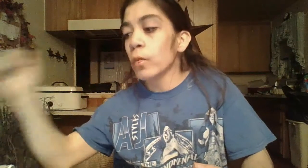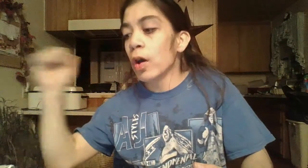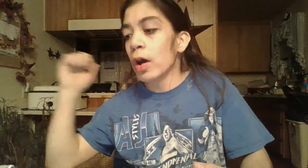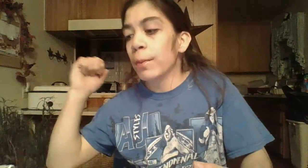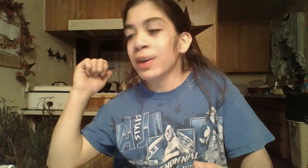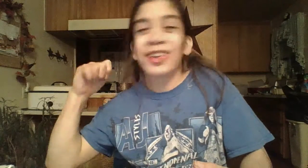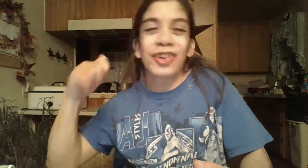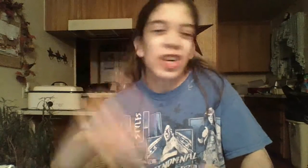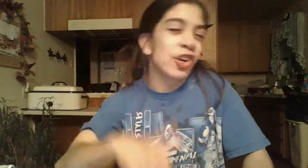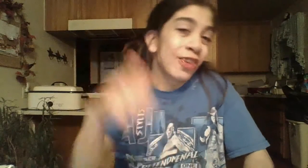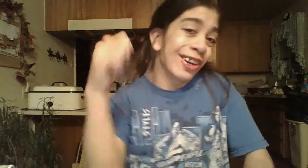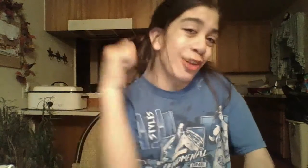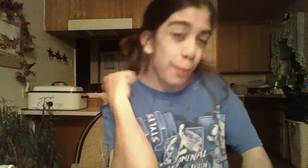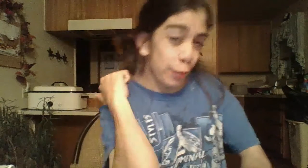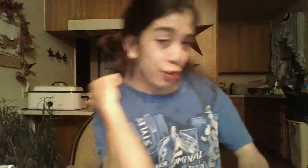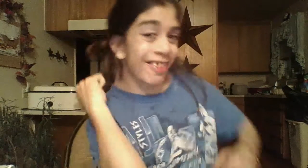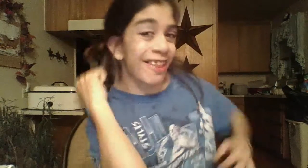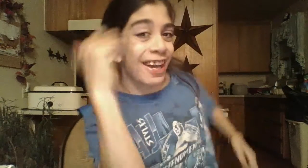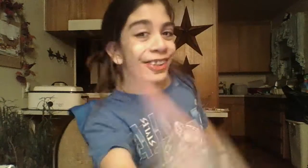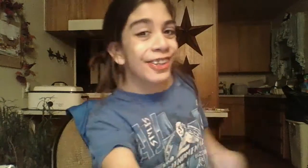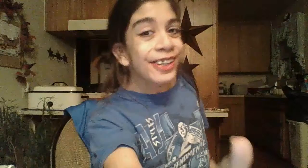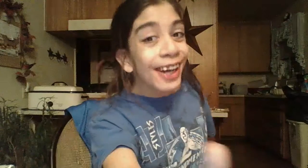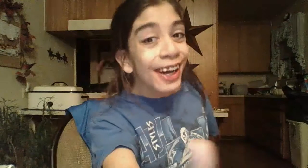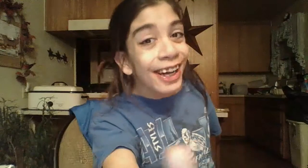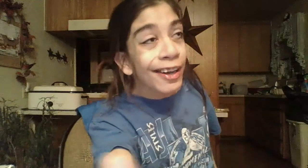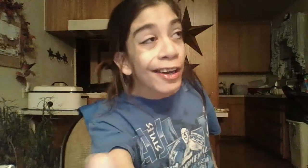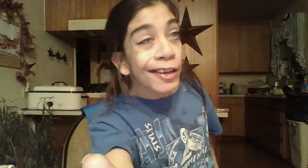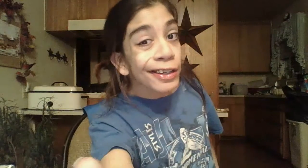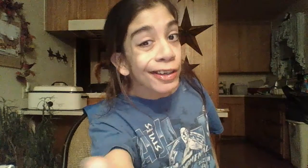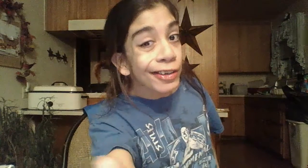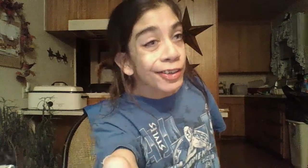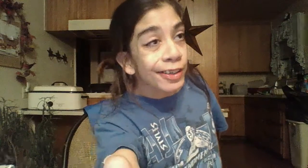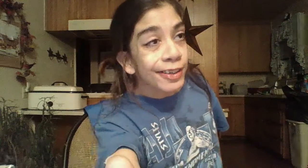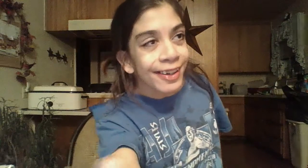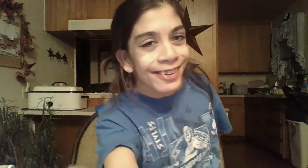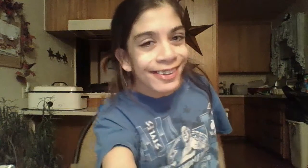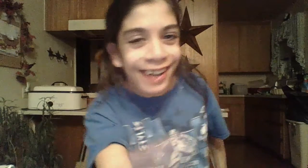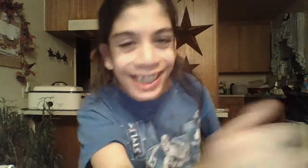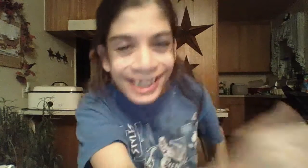Um, I'm gonna start ordering a lot more things online, and I think I just did that, didn't I?